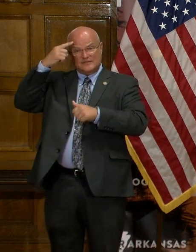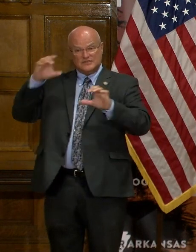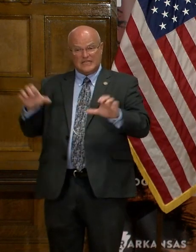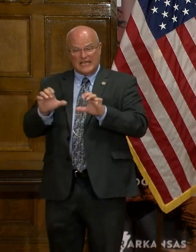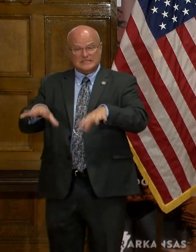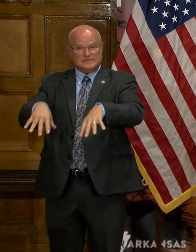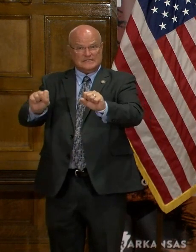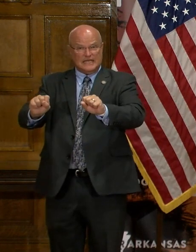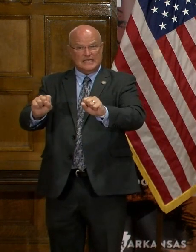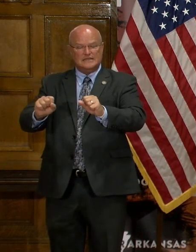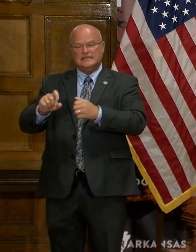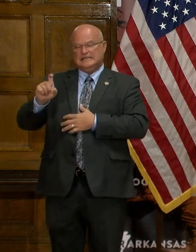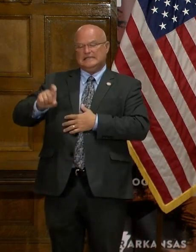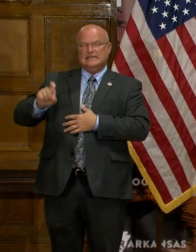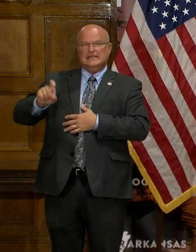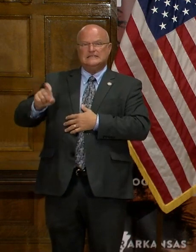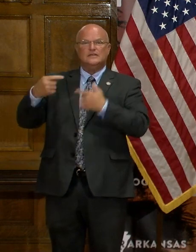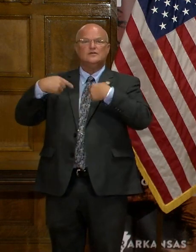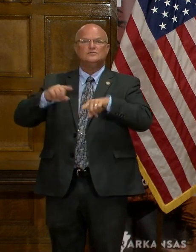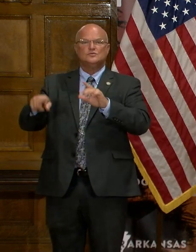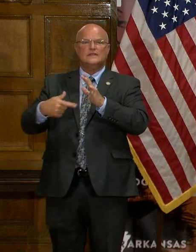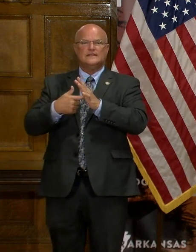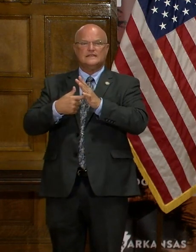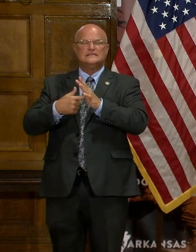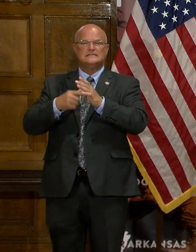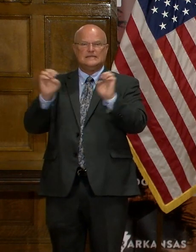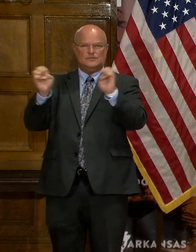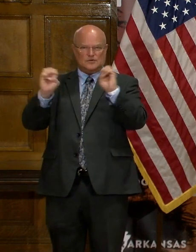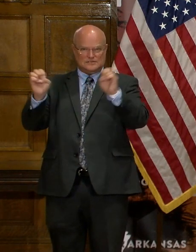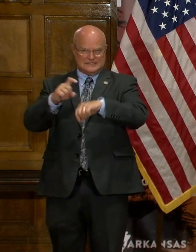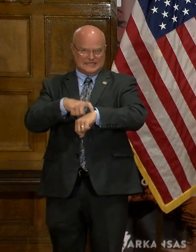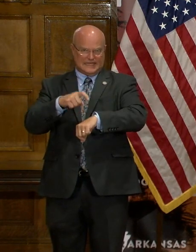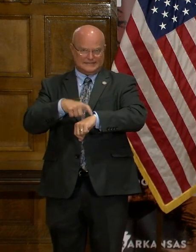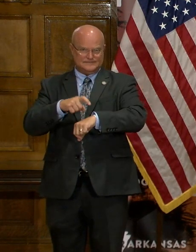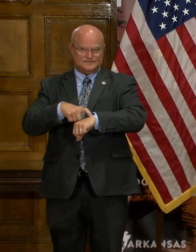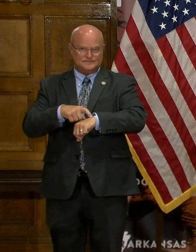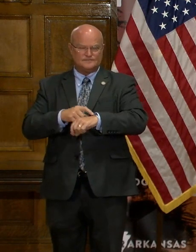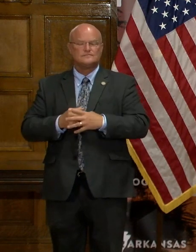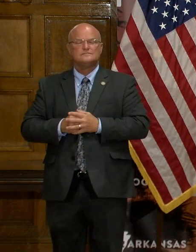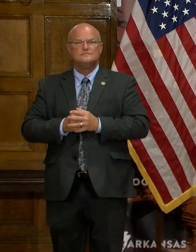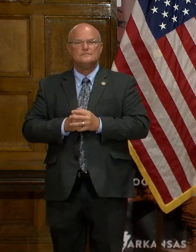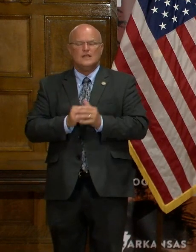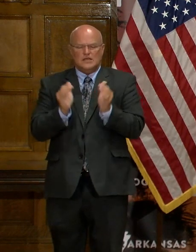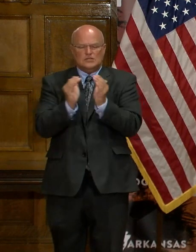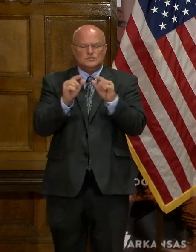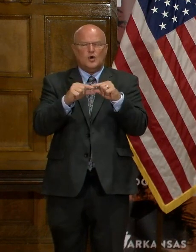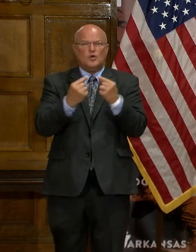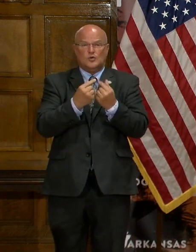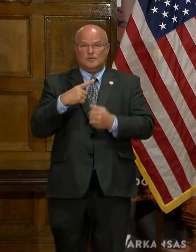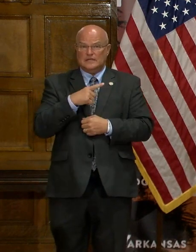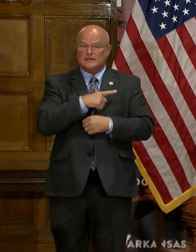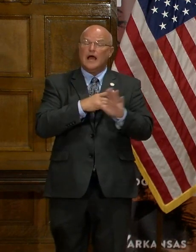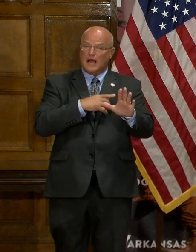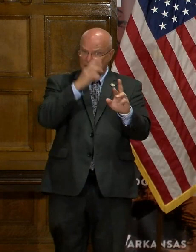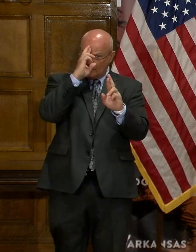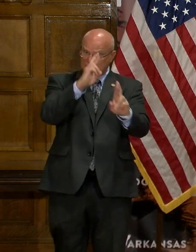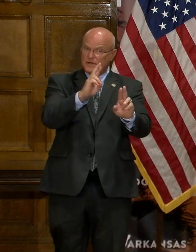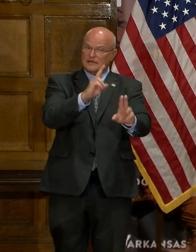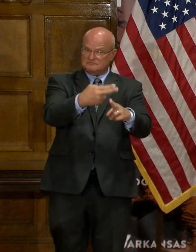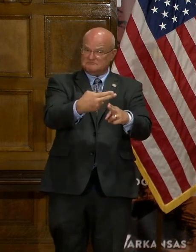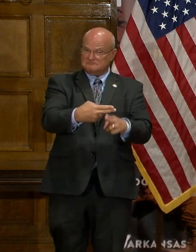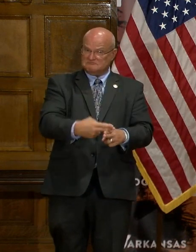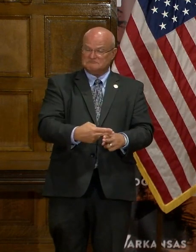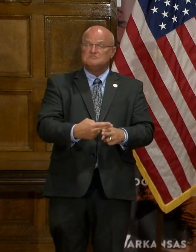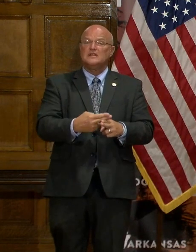that has been necessary during this pandemic. There is a small group of legislators who I respect that have